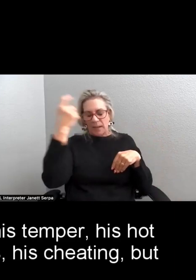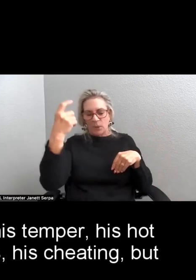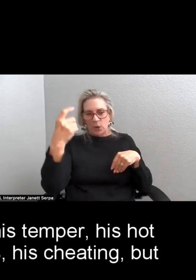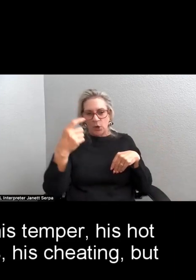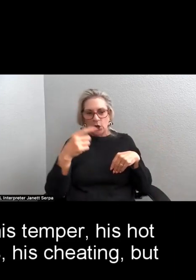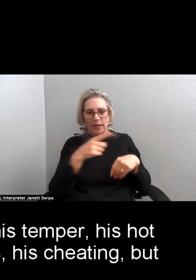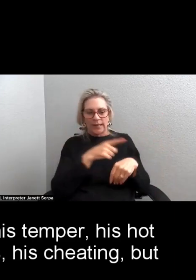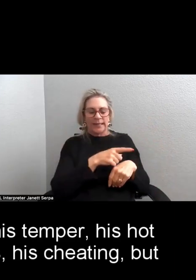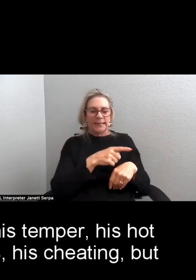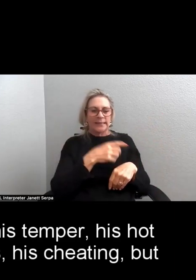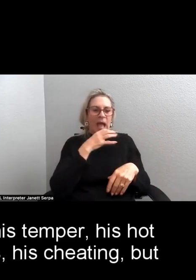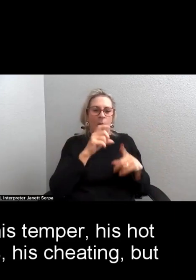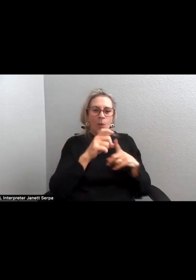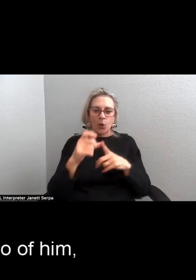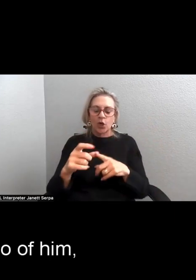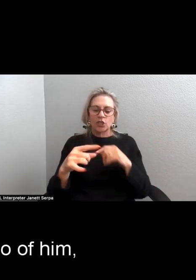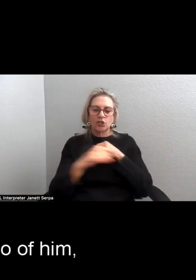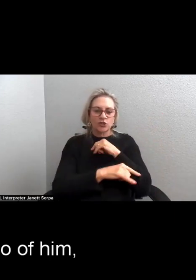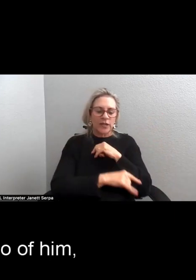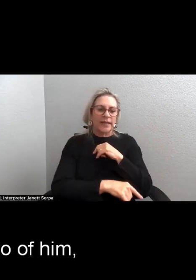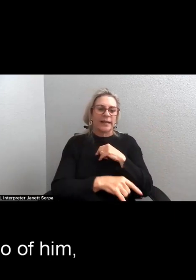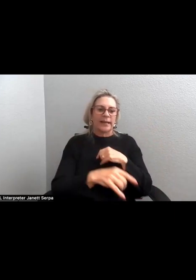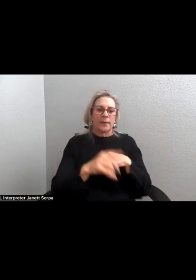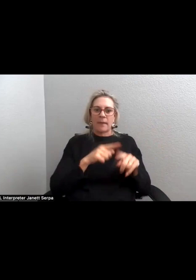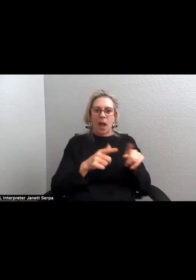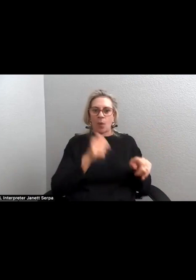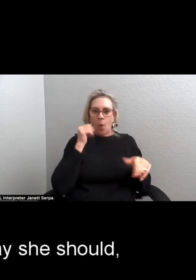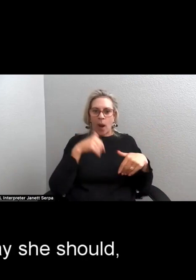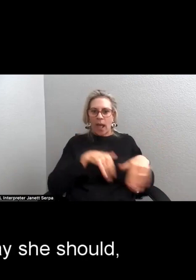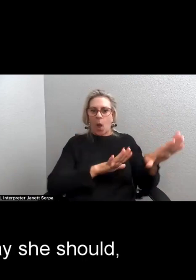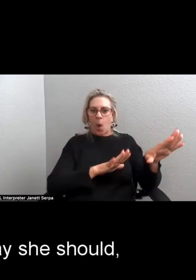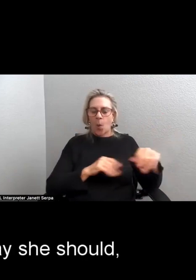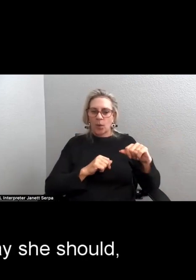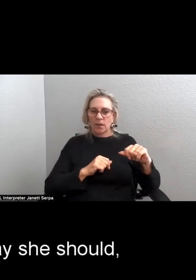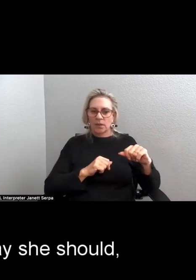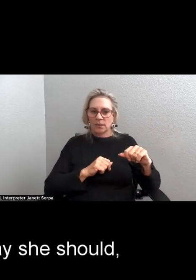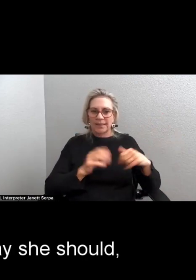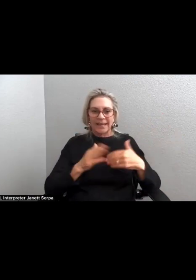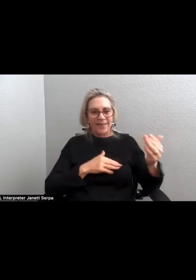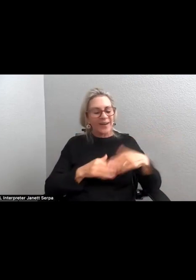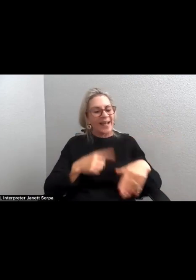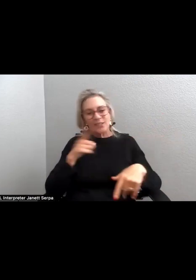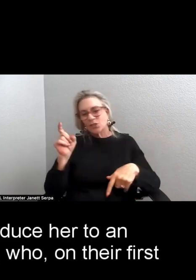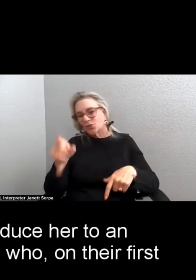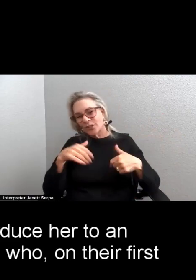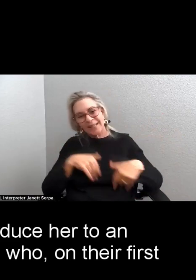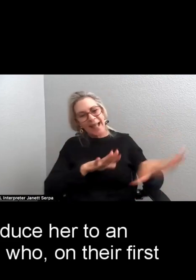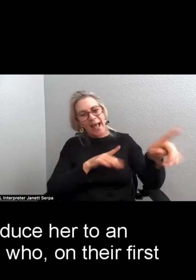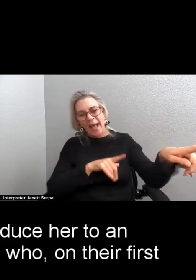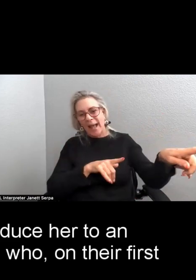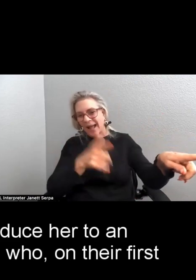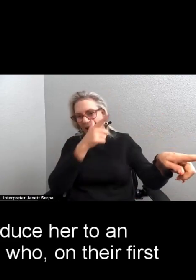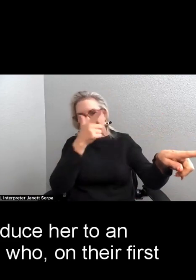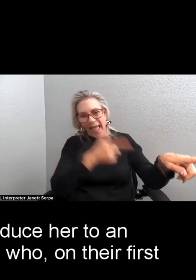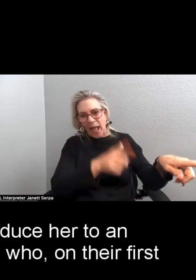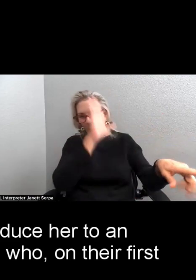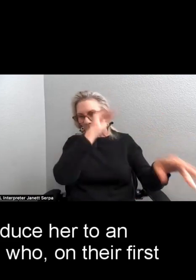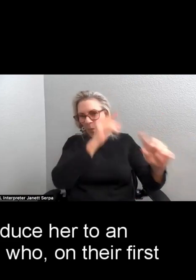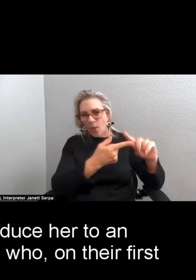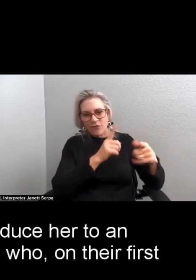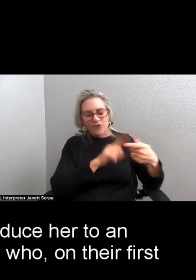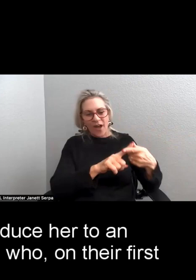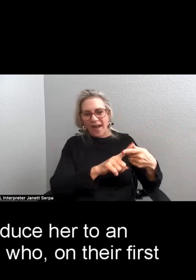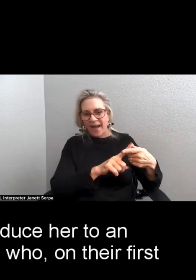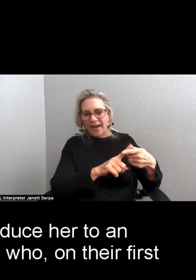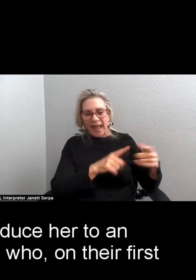beatings, his cheatings, but won't let go of him. Even when I say she should, even after I introduce her